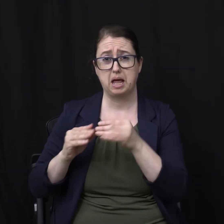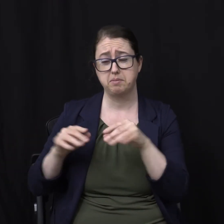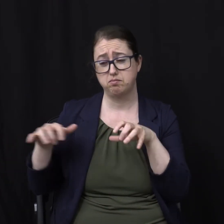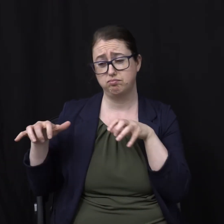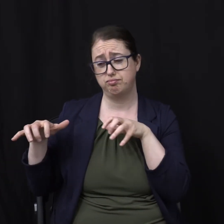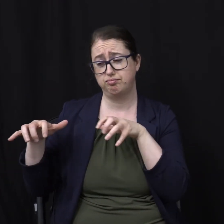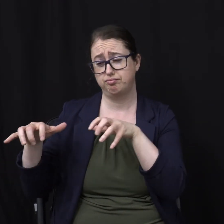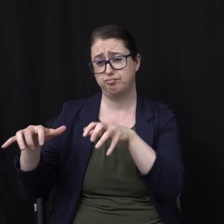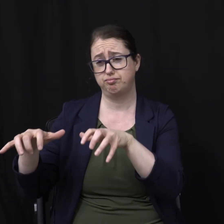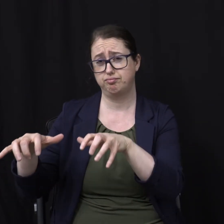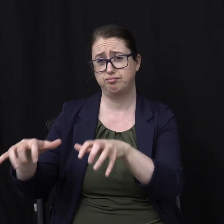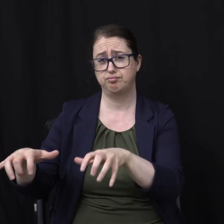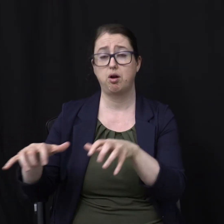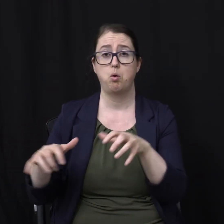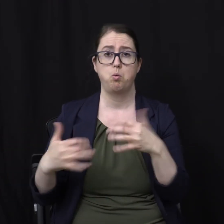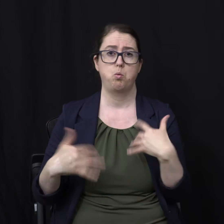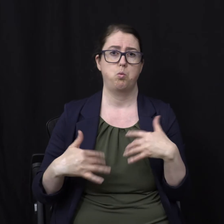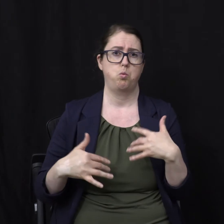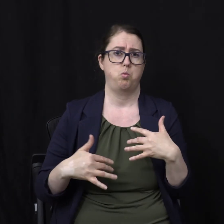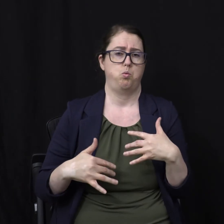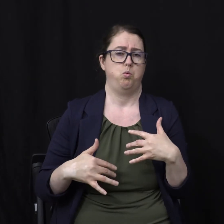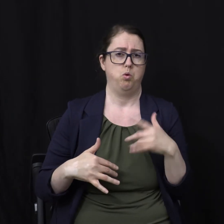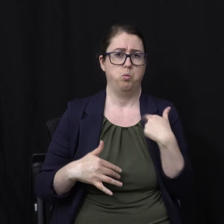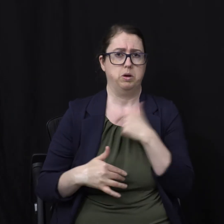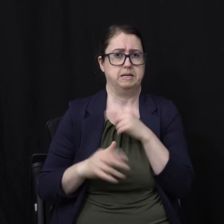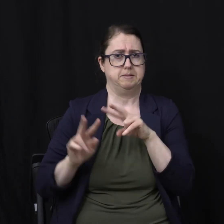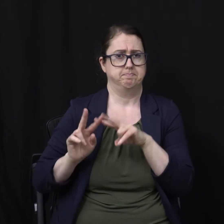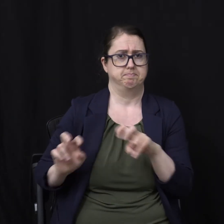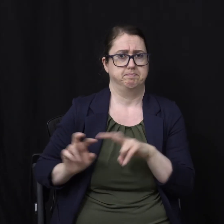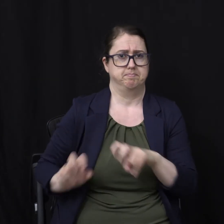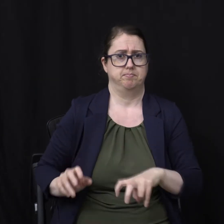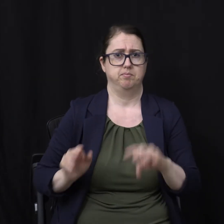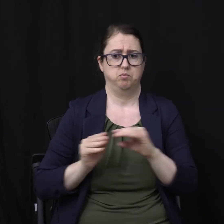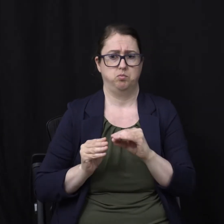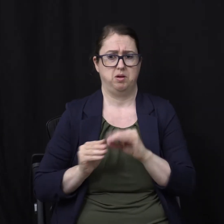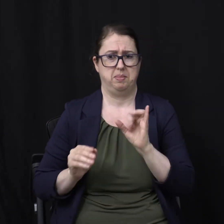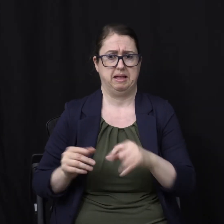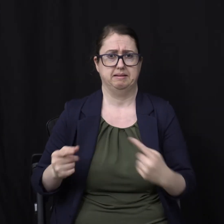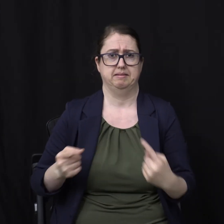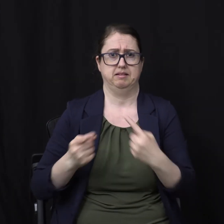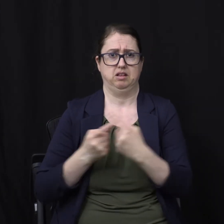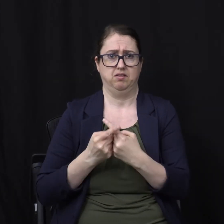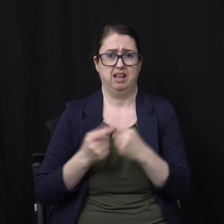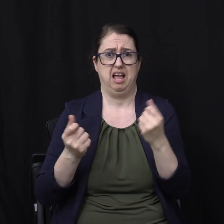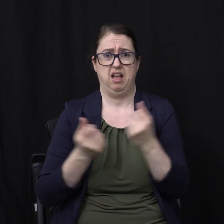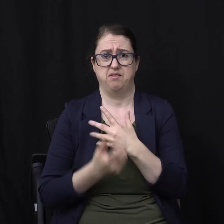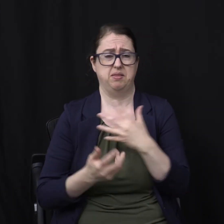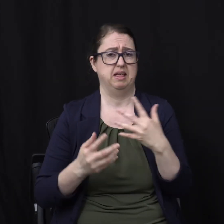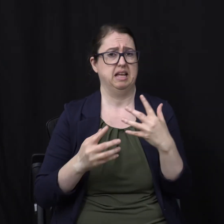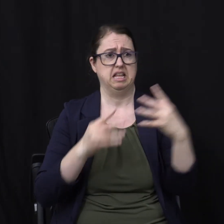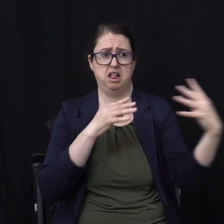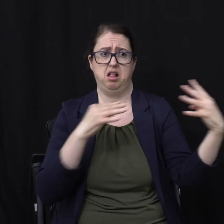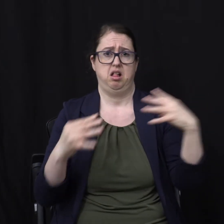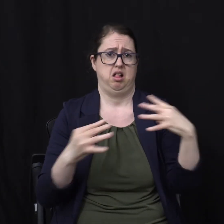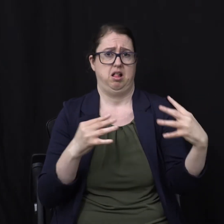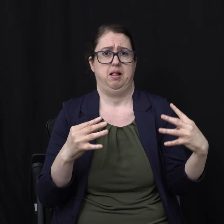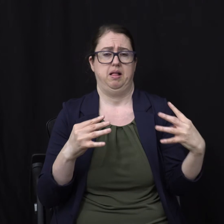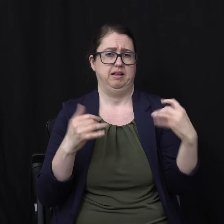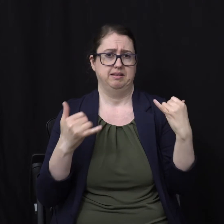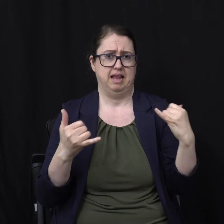there Because this is Thick drama right here This is the conflict Of the ages Coming to a head And what you're about to see Is